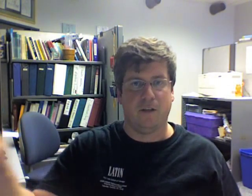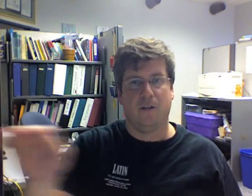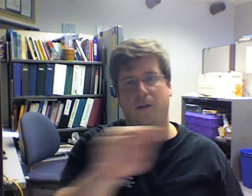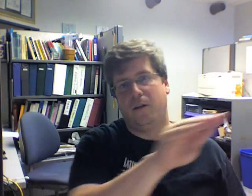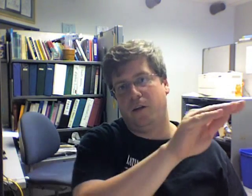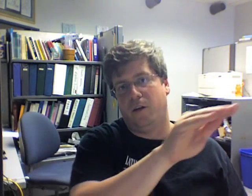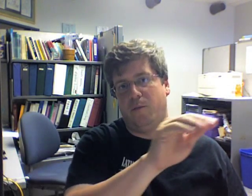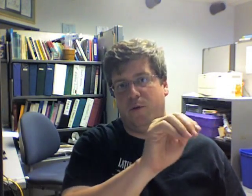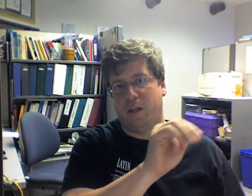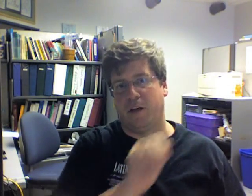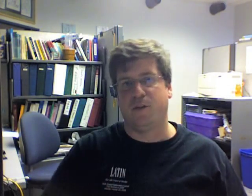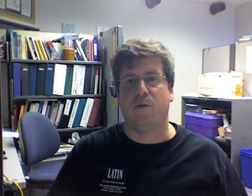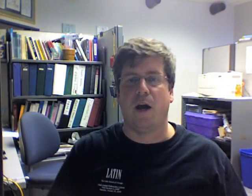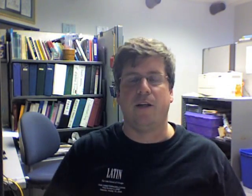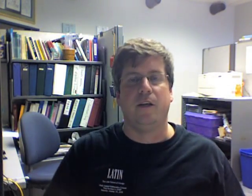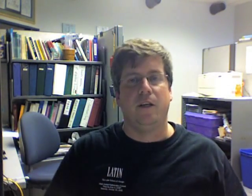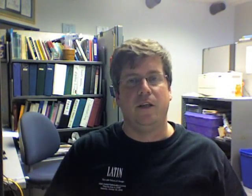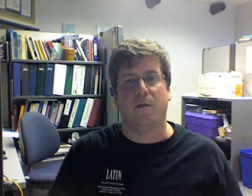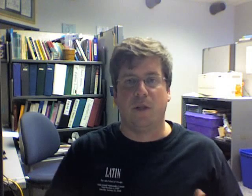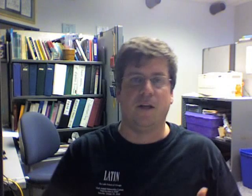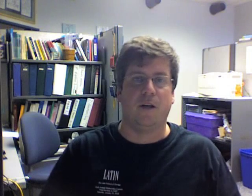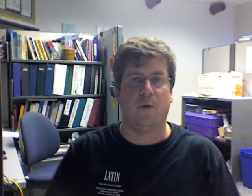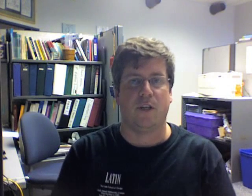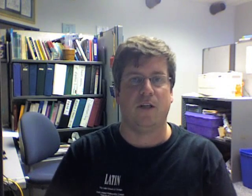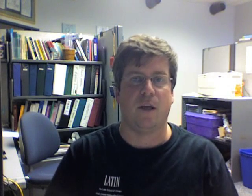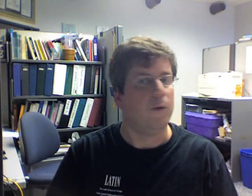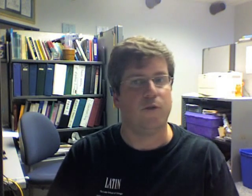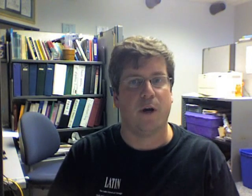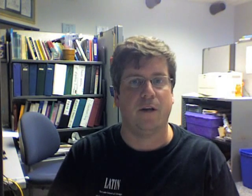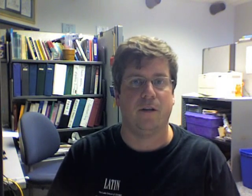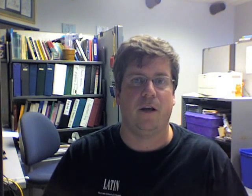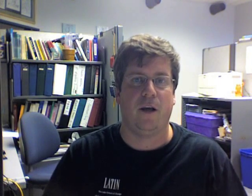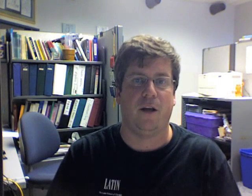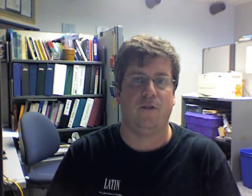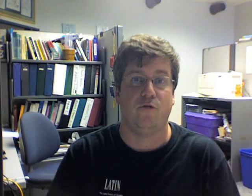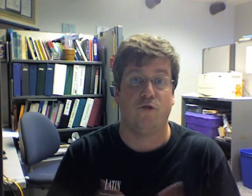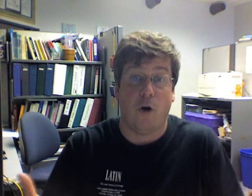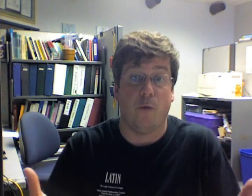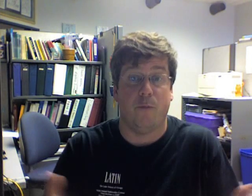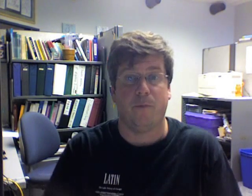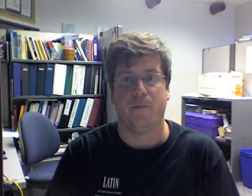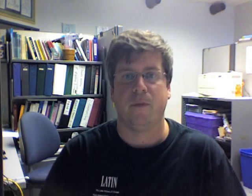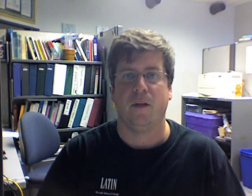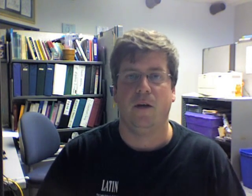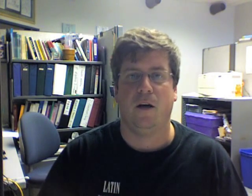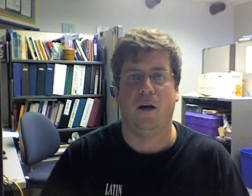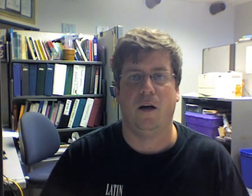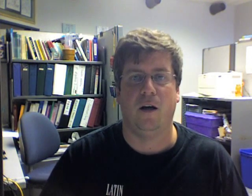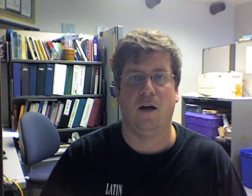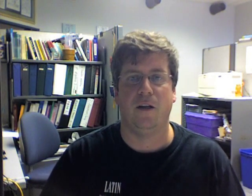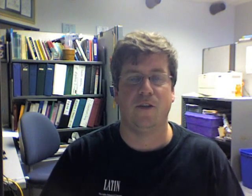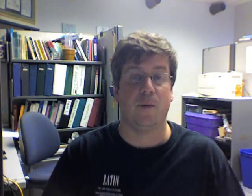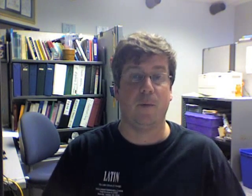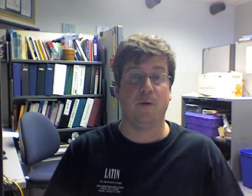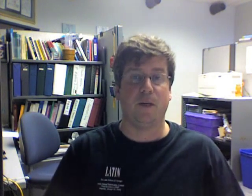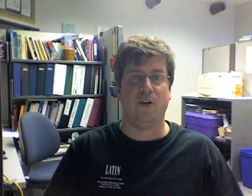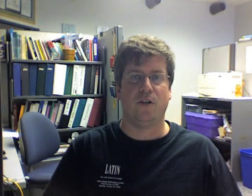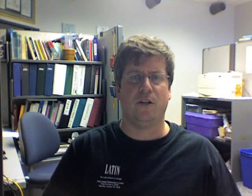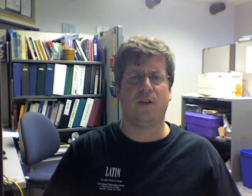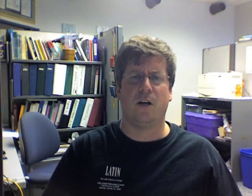moving left and right, is something that numbers can demonstrate and show. Let's talk about multiplication. Let's talk